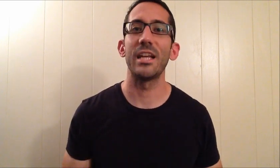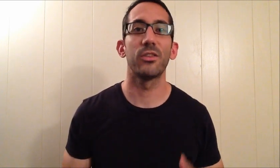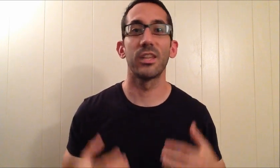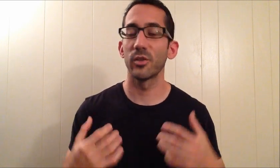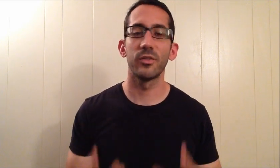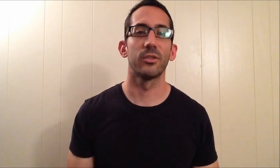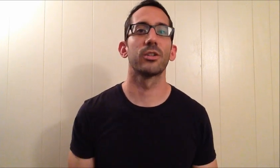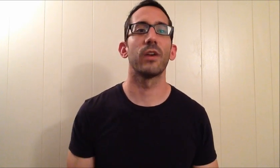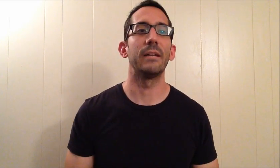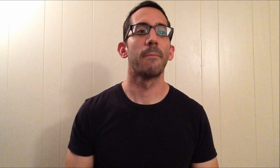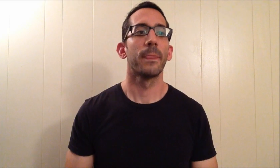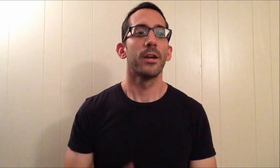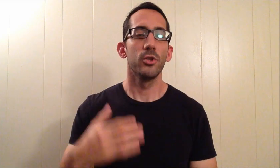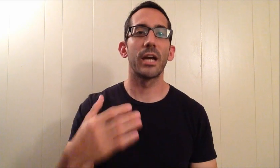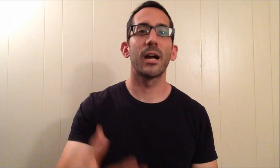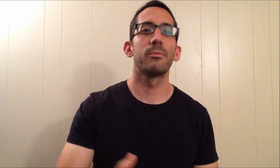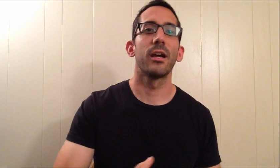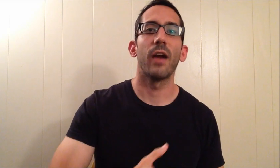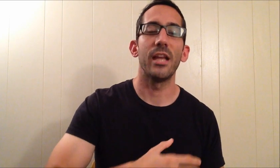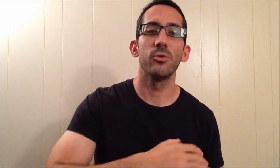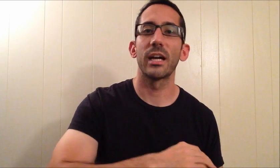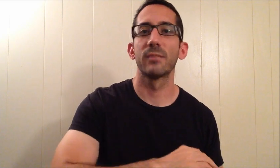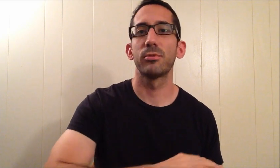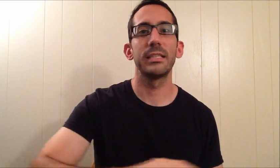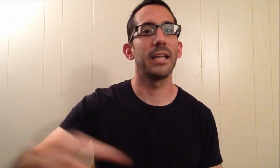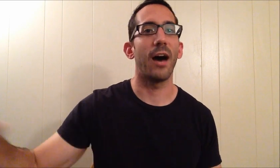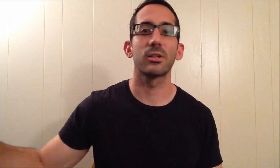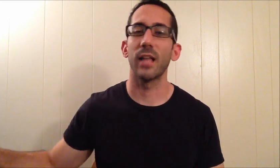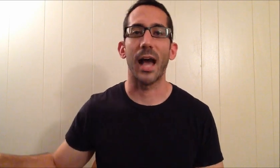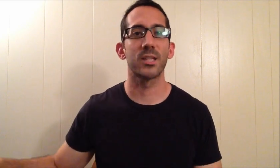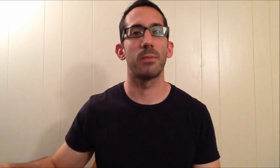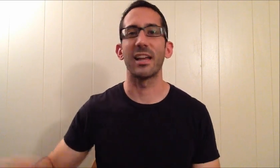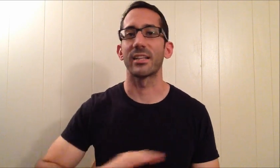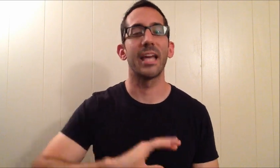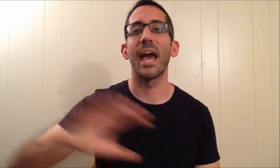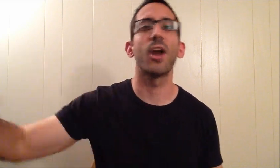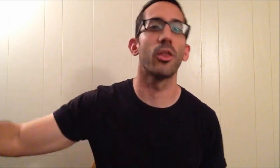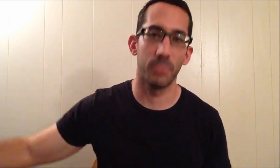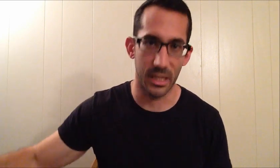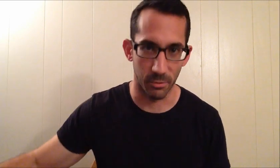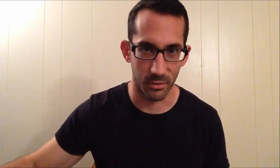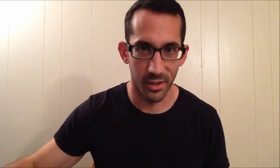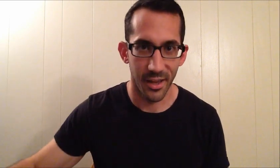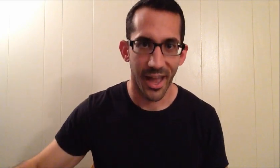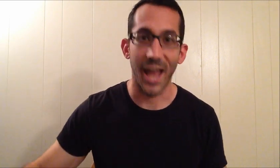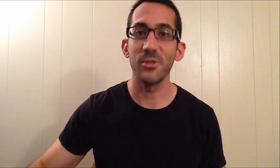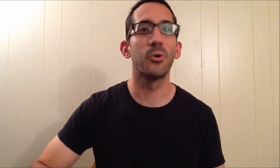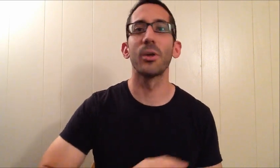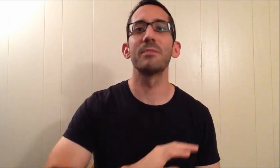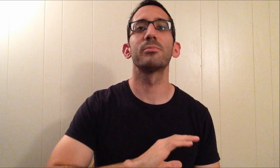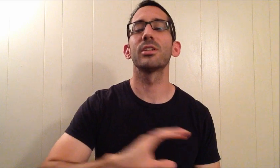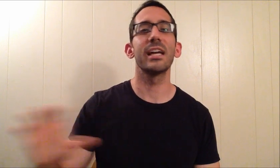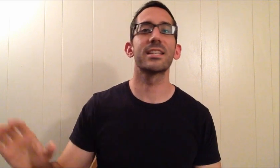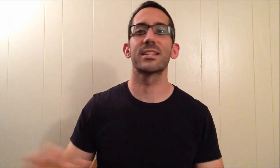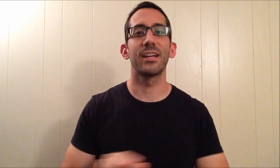great, you think you're feeling great. You get up there and you get completely outclassed by like 10 other people and you don't even place